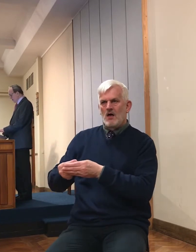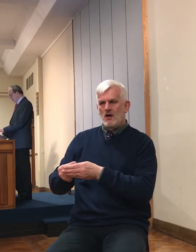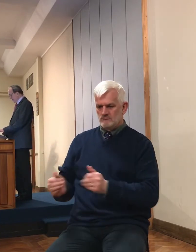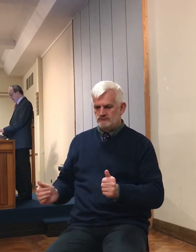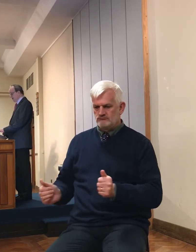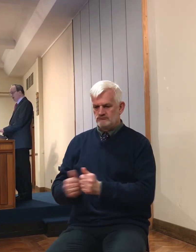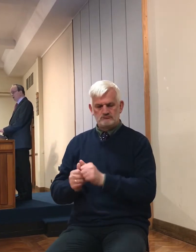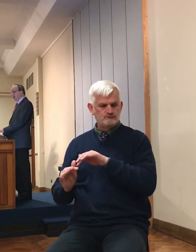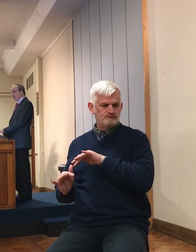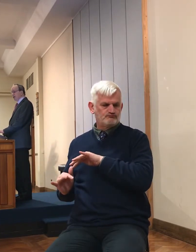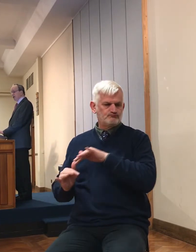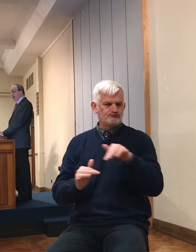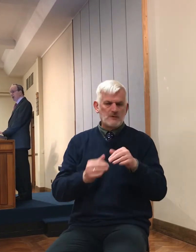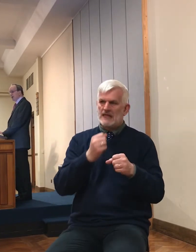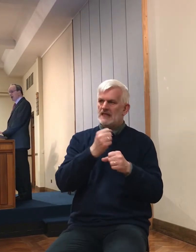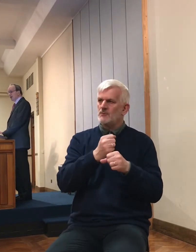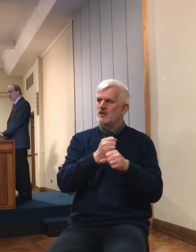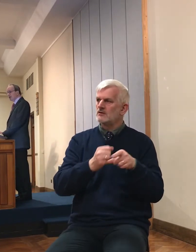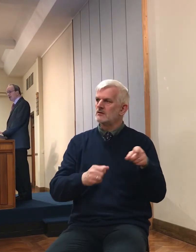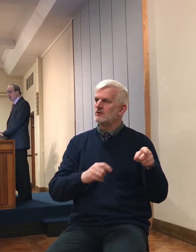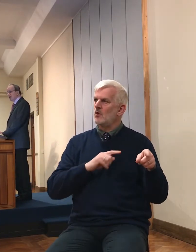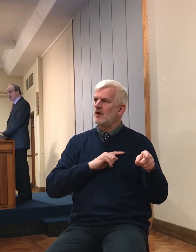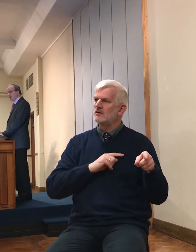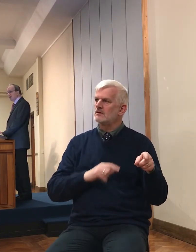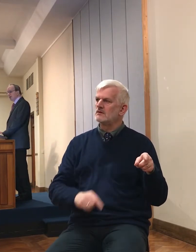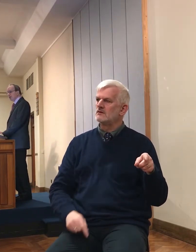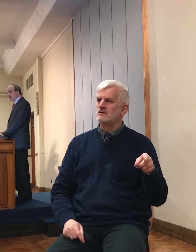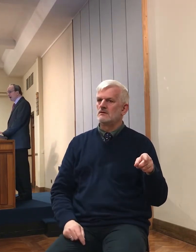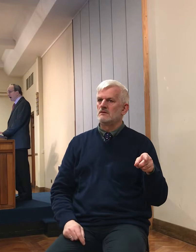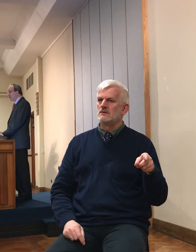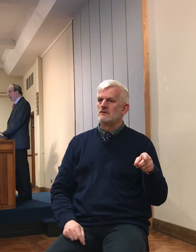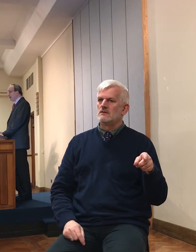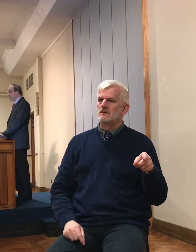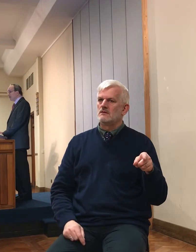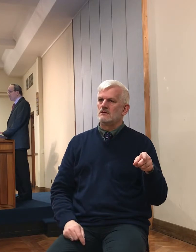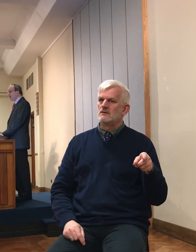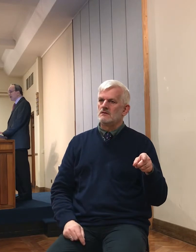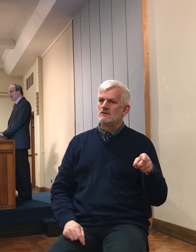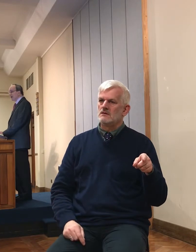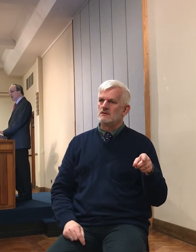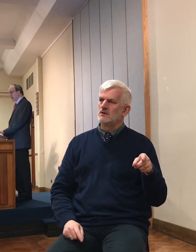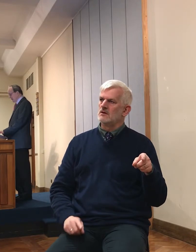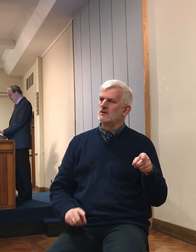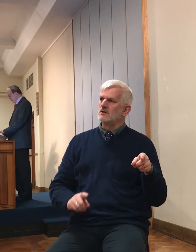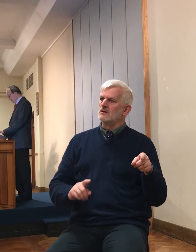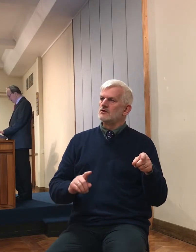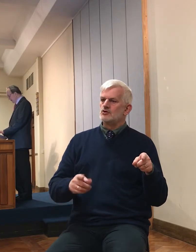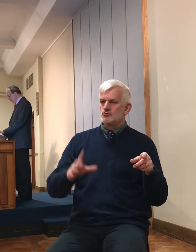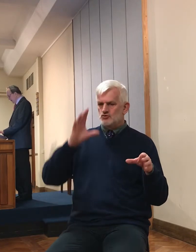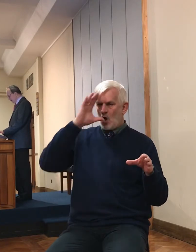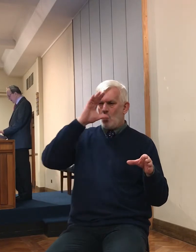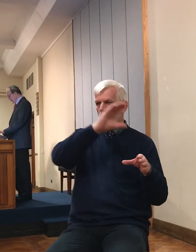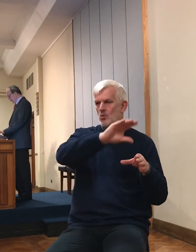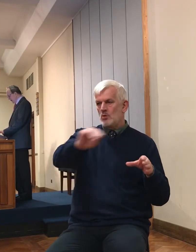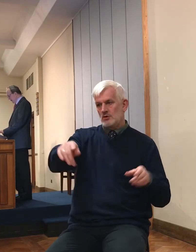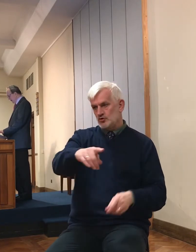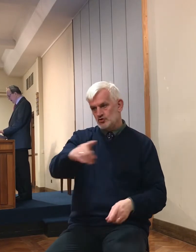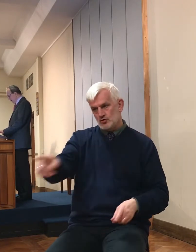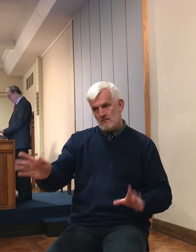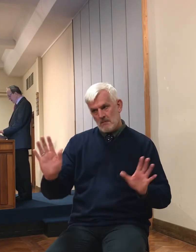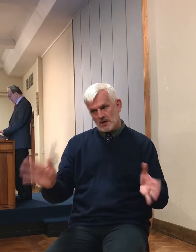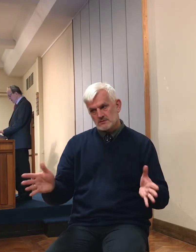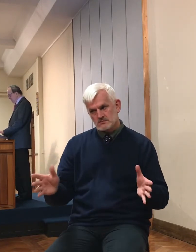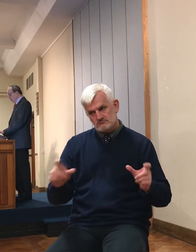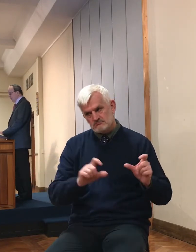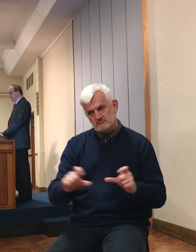Was it simply to dissuade others from breaking ranks and making peace with Israel?